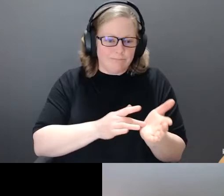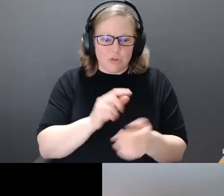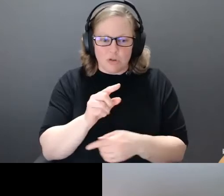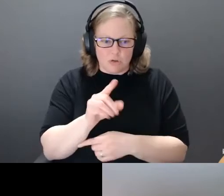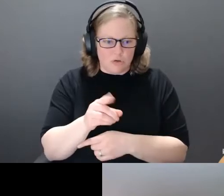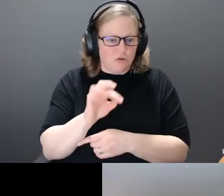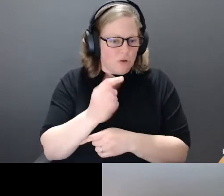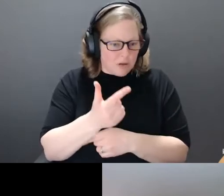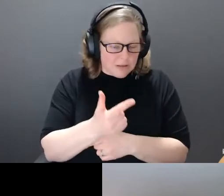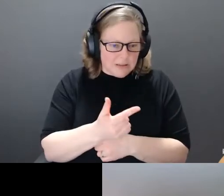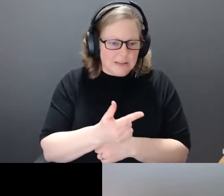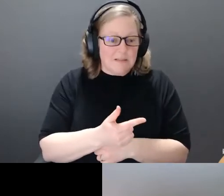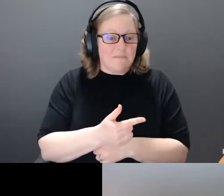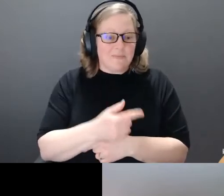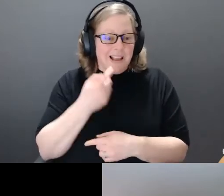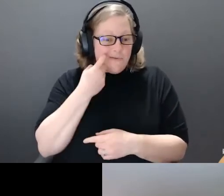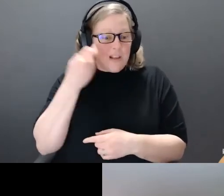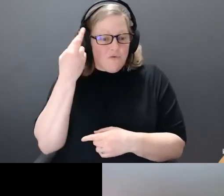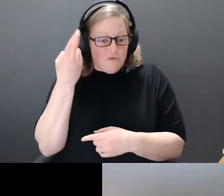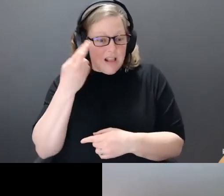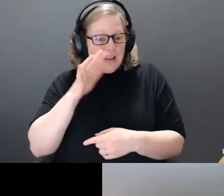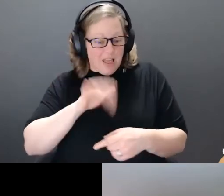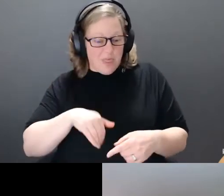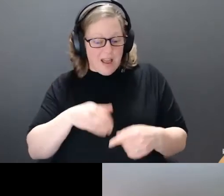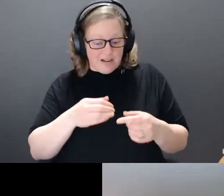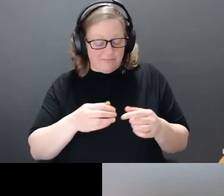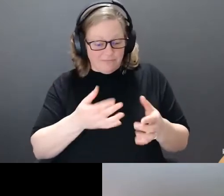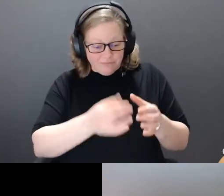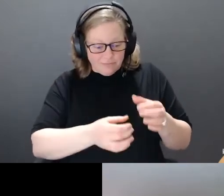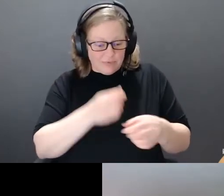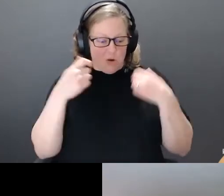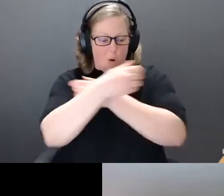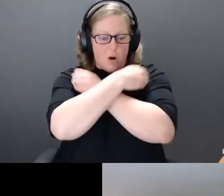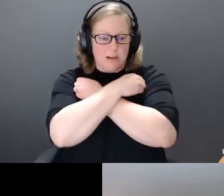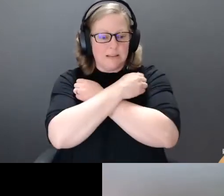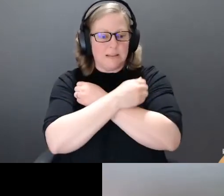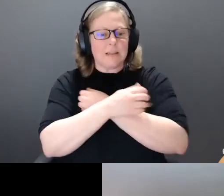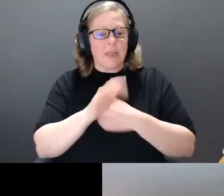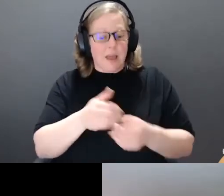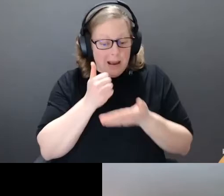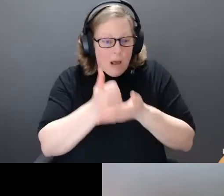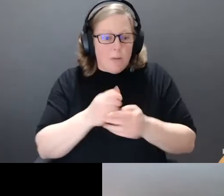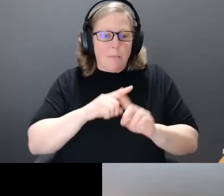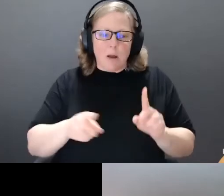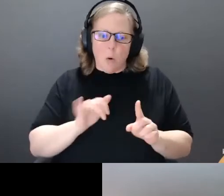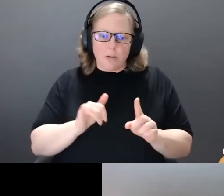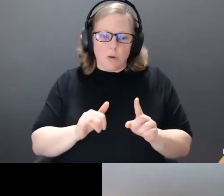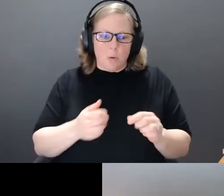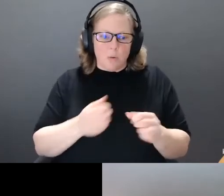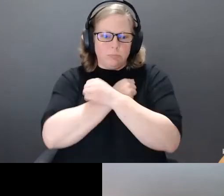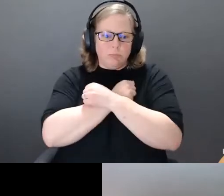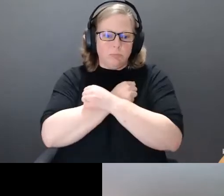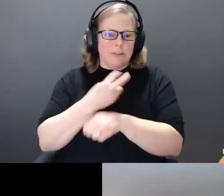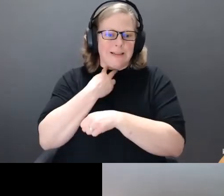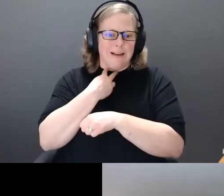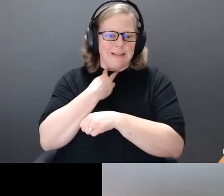was not just a successful homemade orthotic device. It was also a straight jacket. From polio to puberty, it confined me,